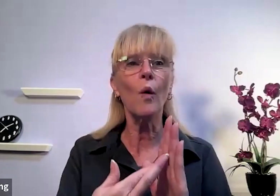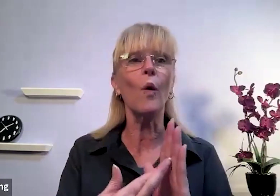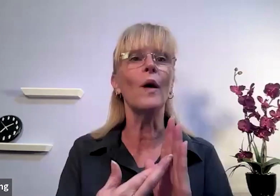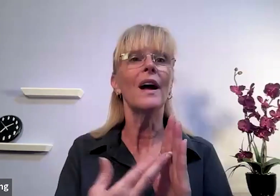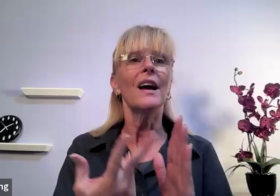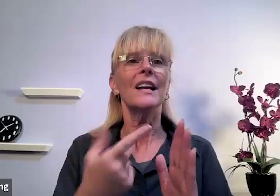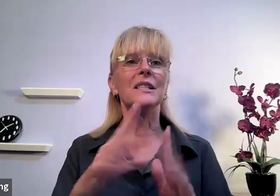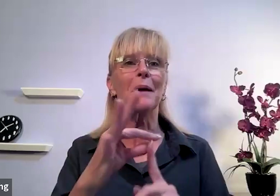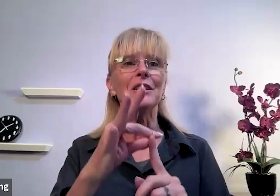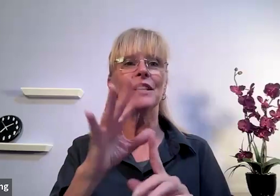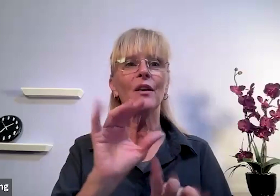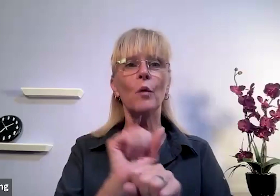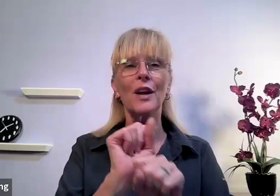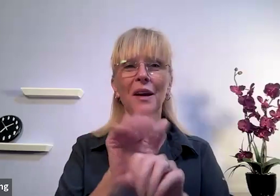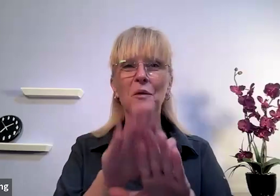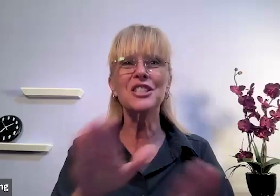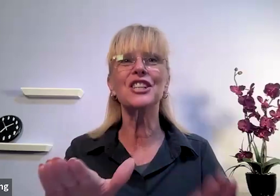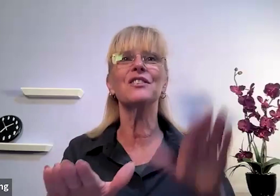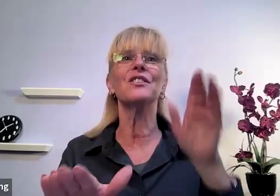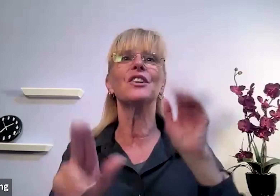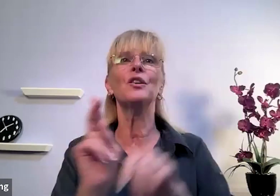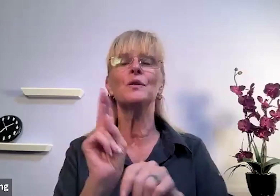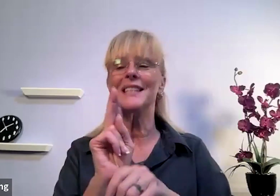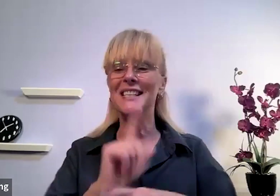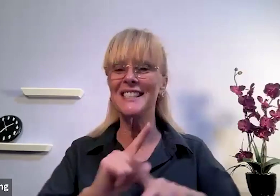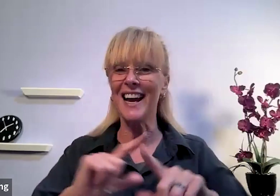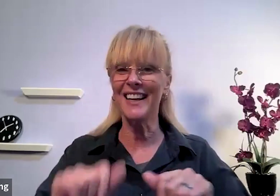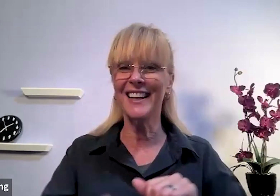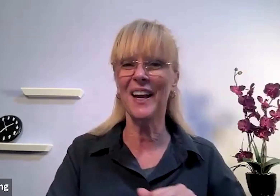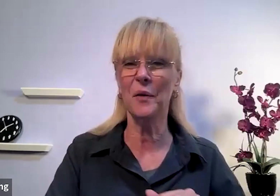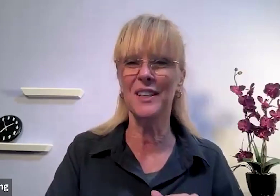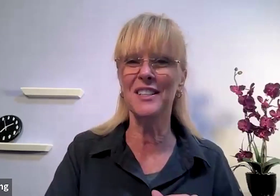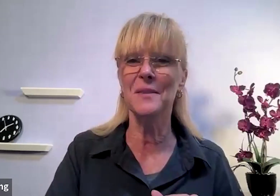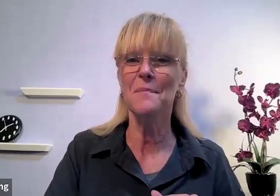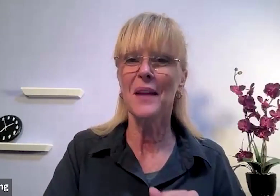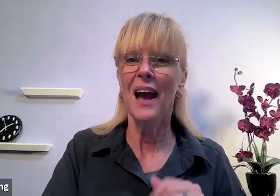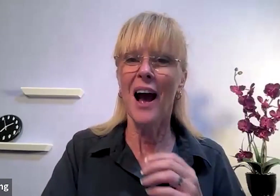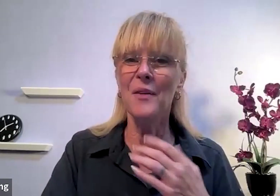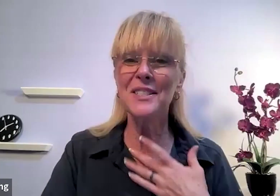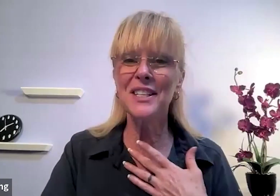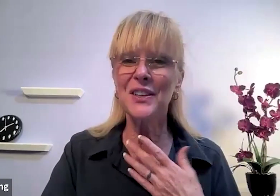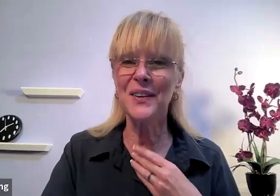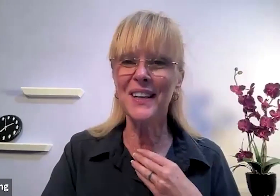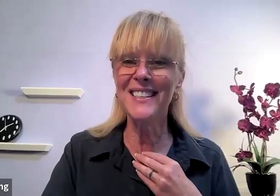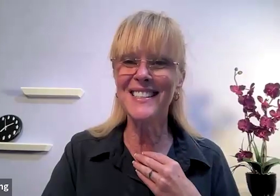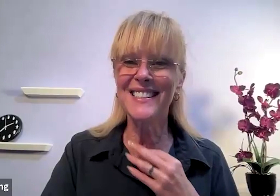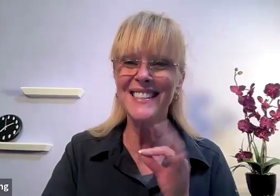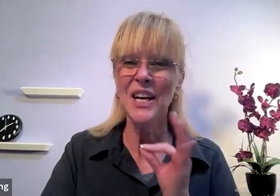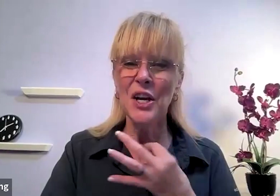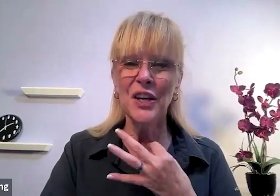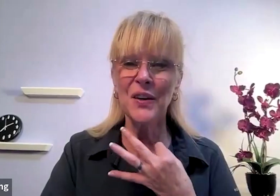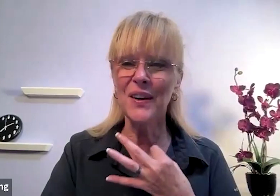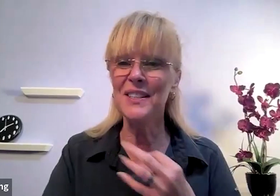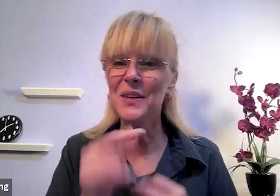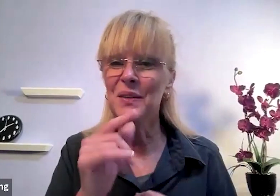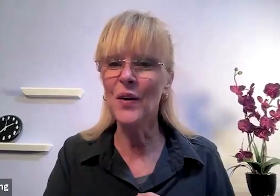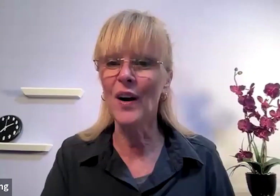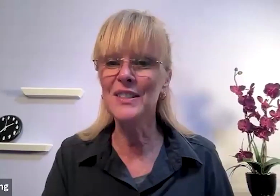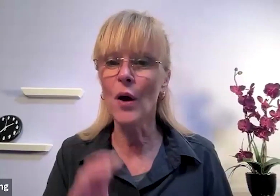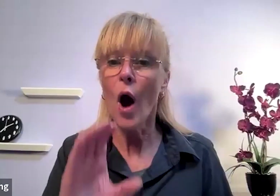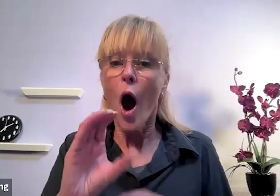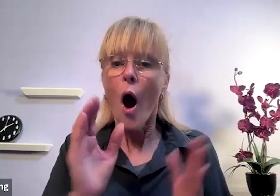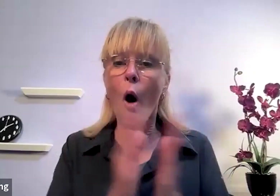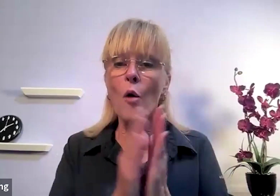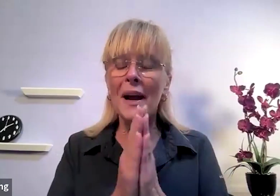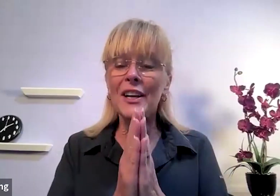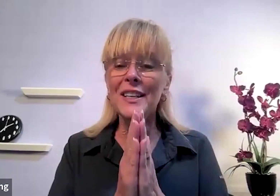your role especially working with children using sign language. Always curious curious who you